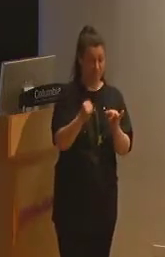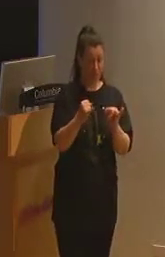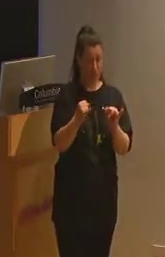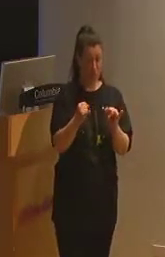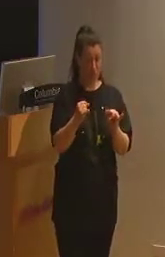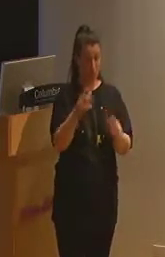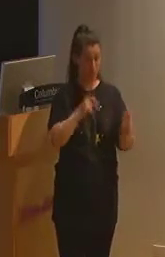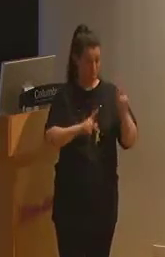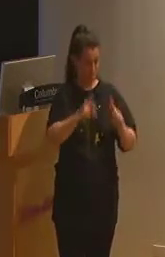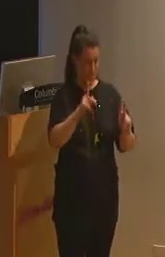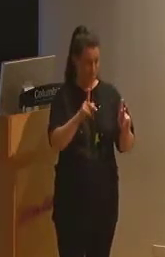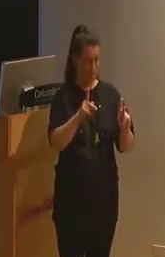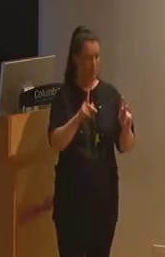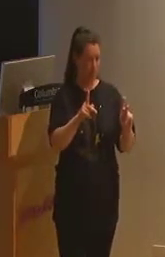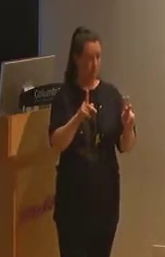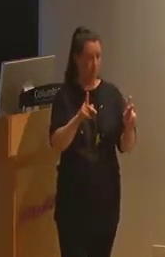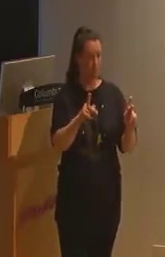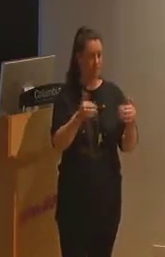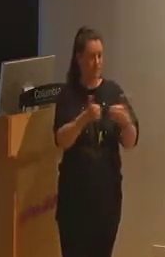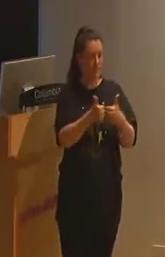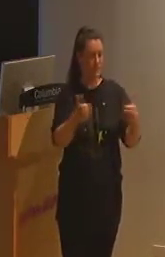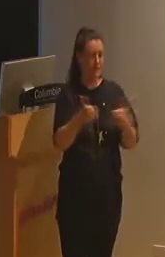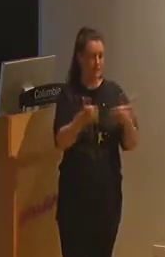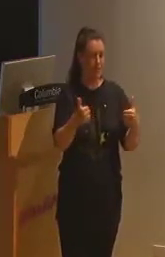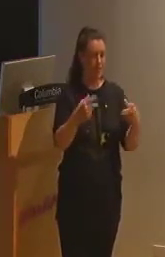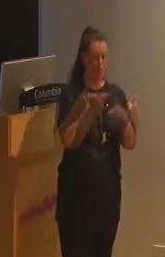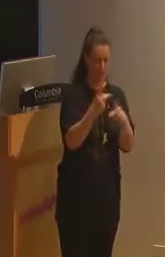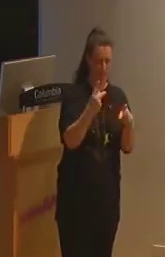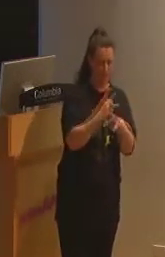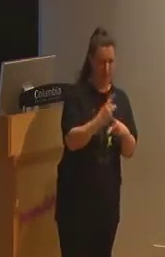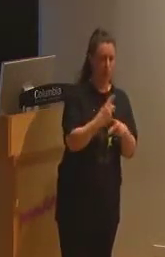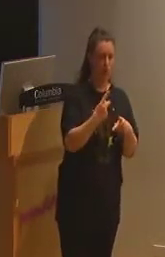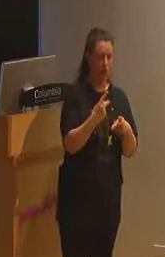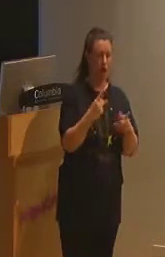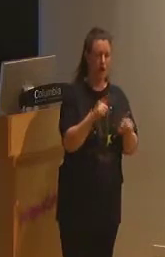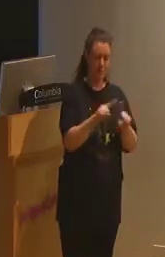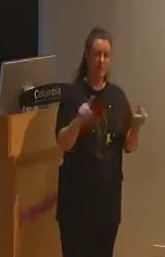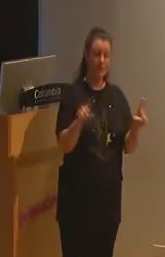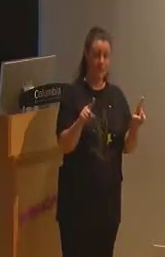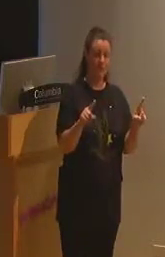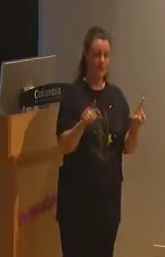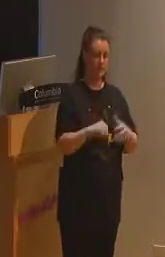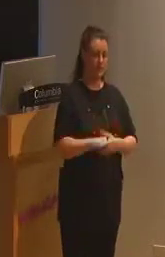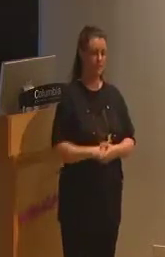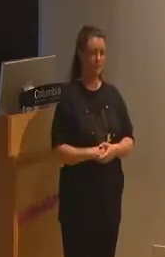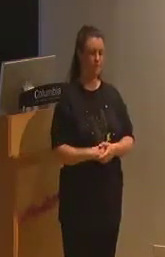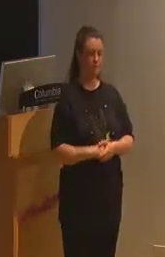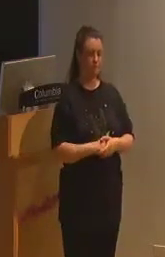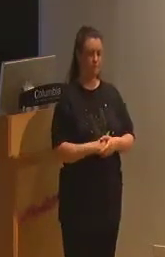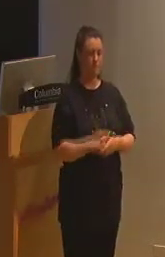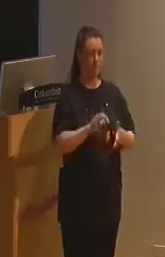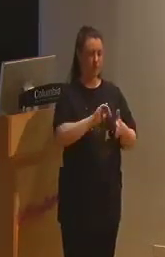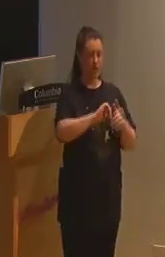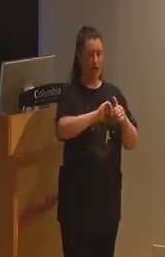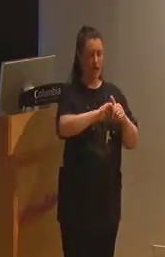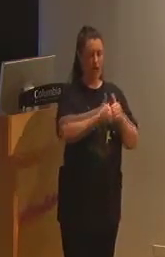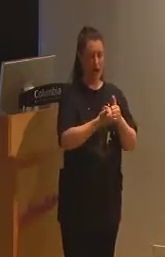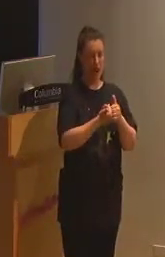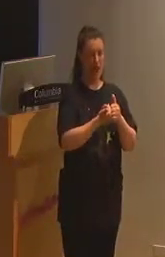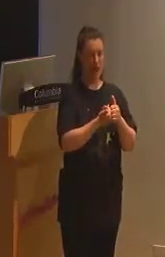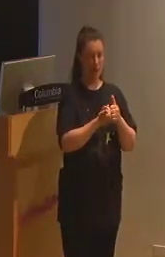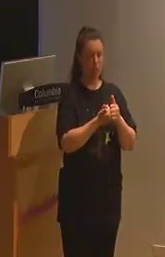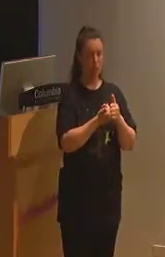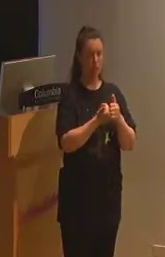Biomedical science profoundly shapes our assumptions about what a normal body is, how it should behave, and when a